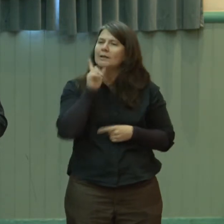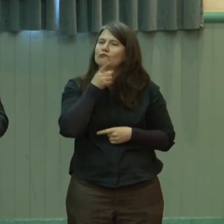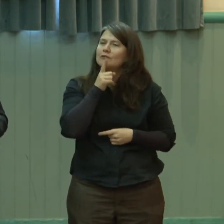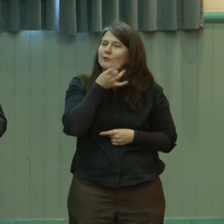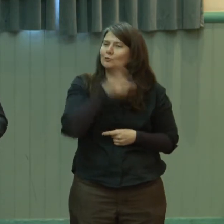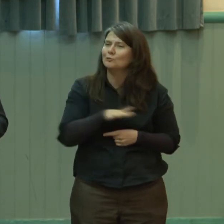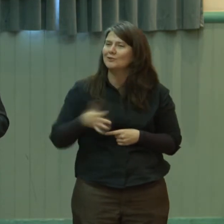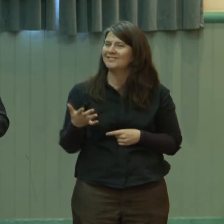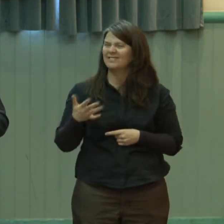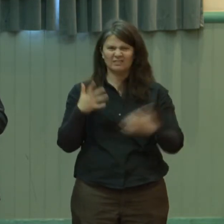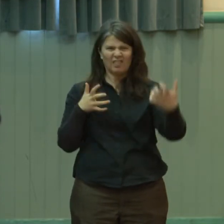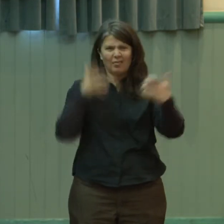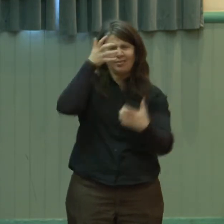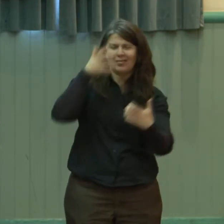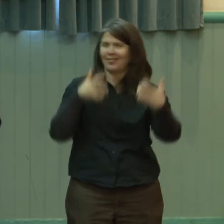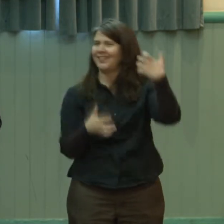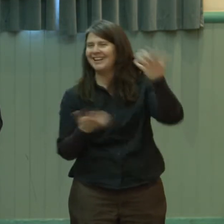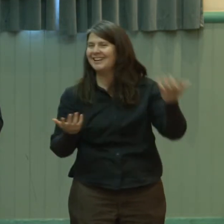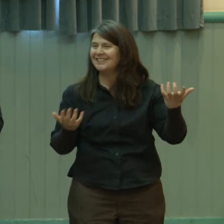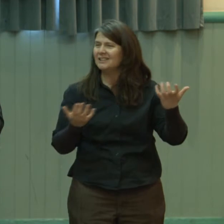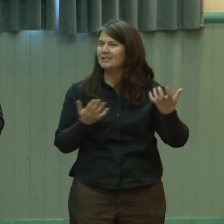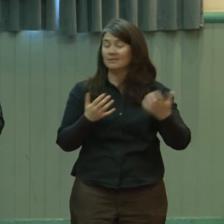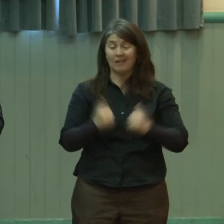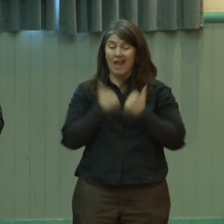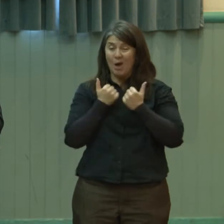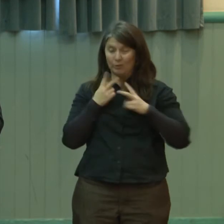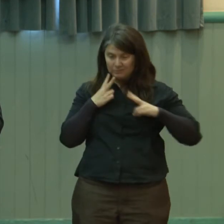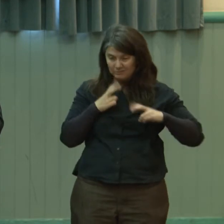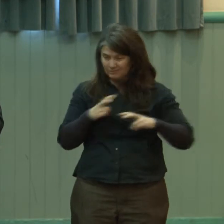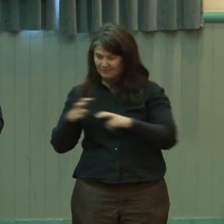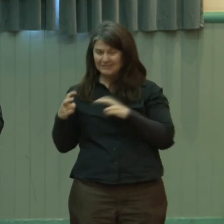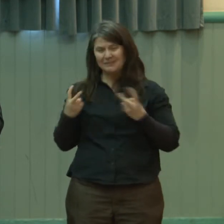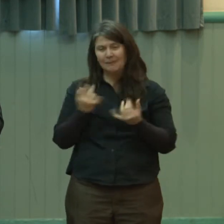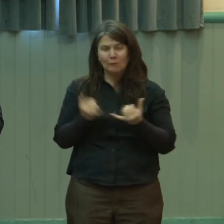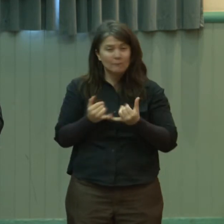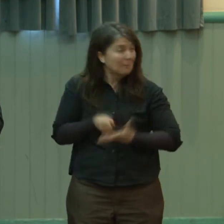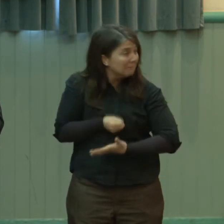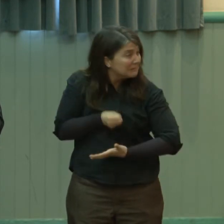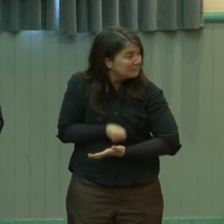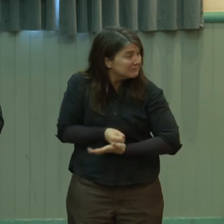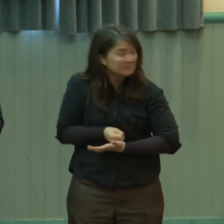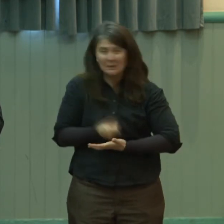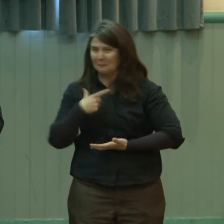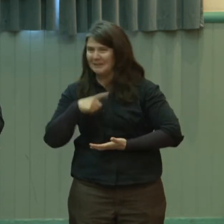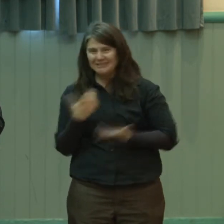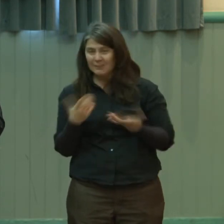of a crude. A lot of these studies are quite crude in that sense. That the instruments aren't designed, the questionnaires aren't designed for deaf